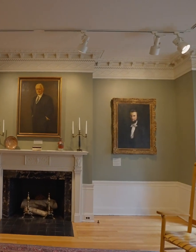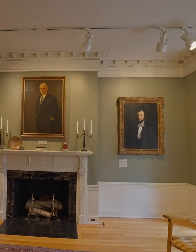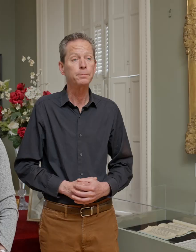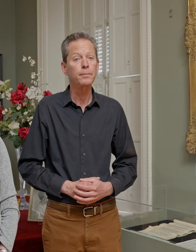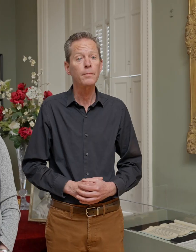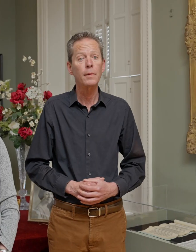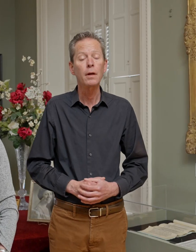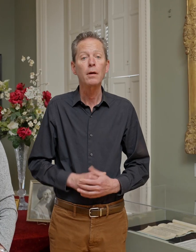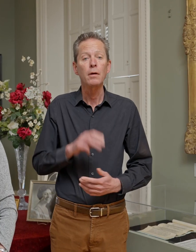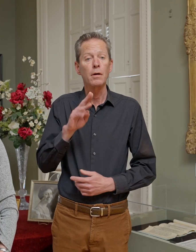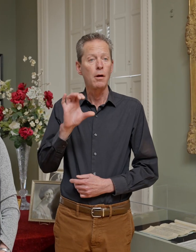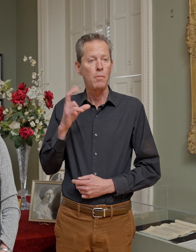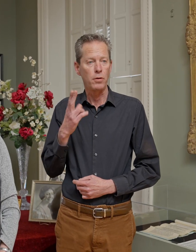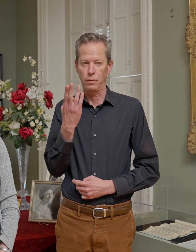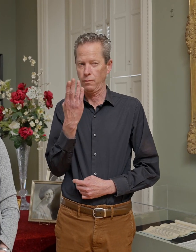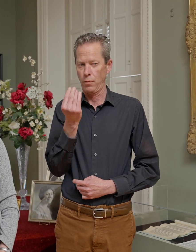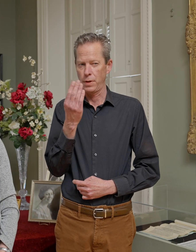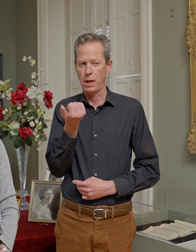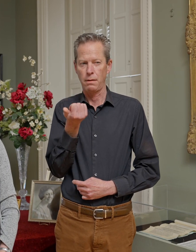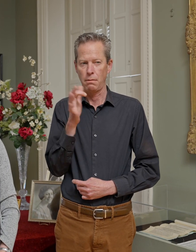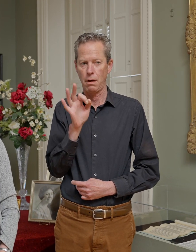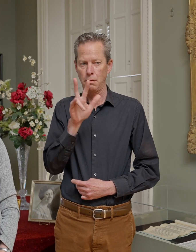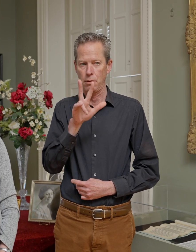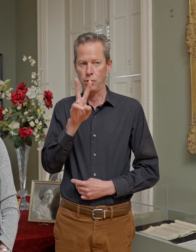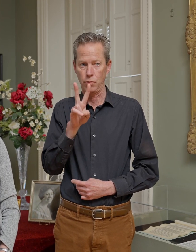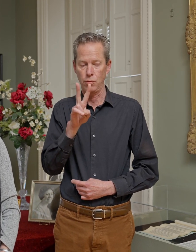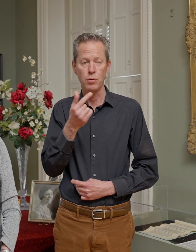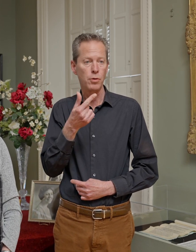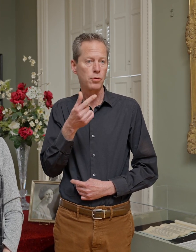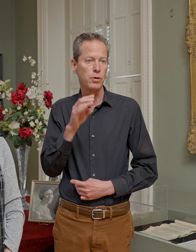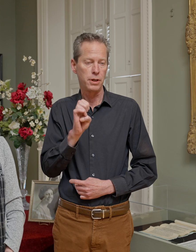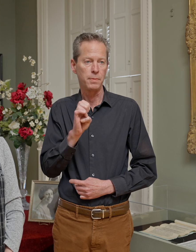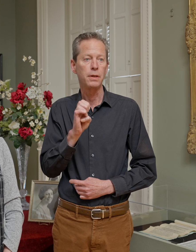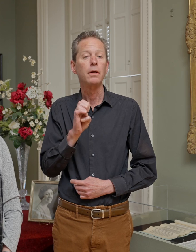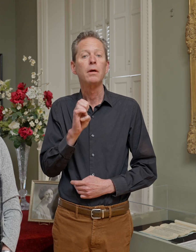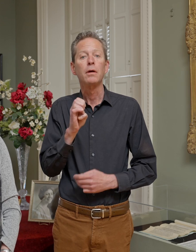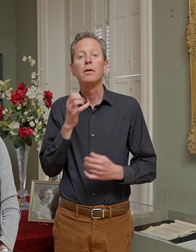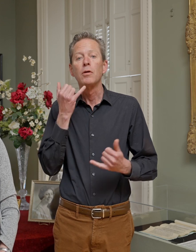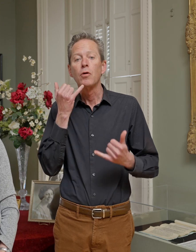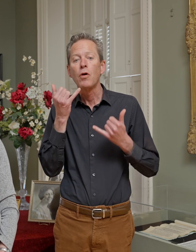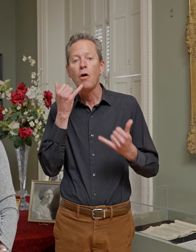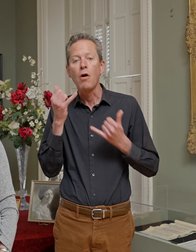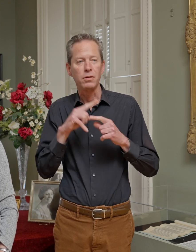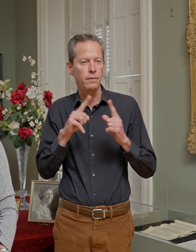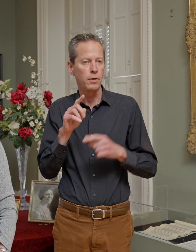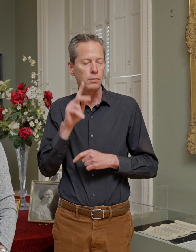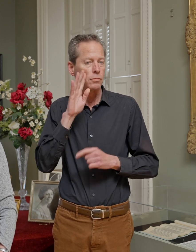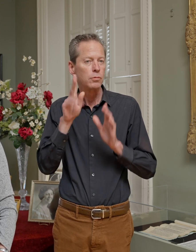On March 14, 1932, George Eastman called a number of Kodak executives and his